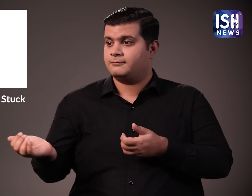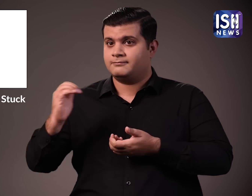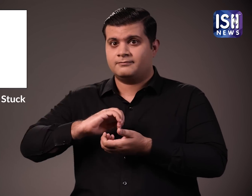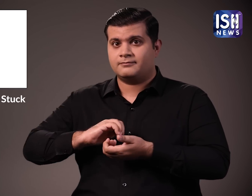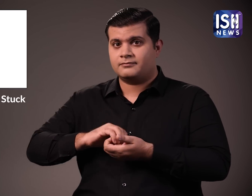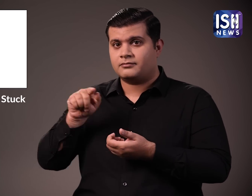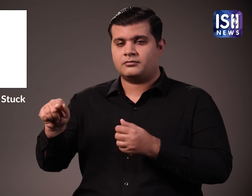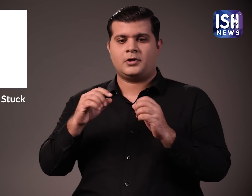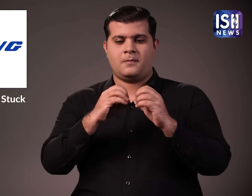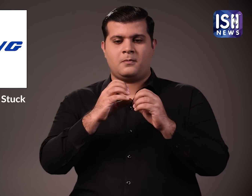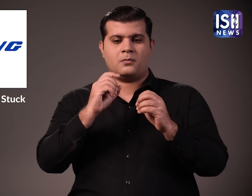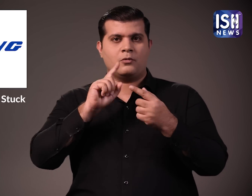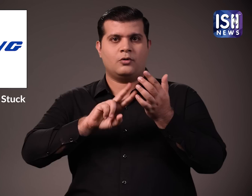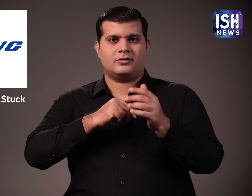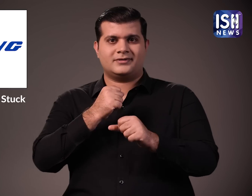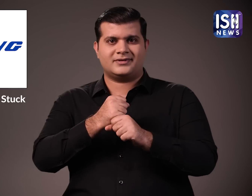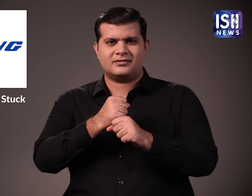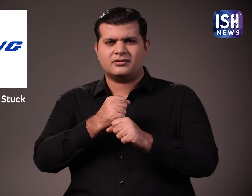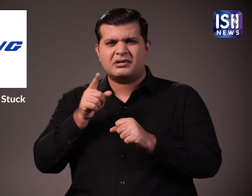NASA collaborated with Boeing for this.